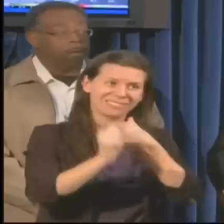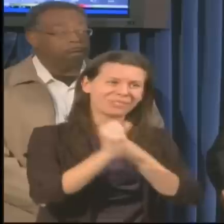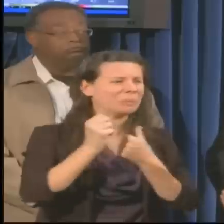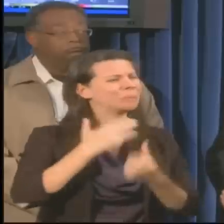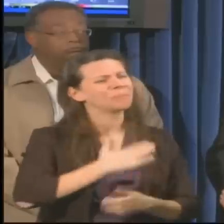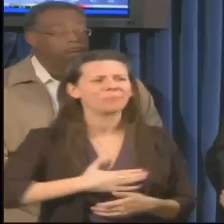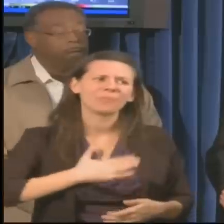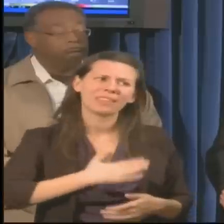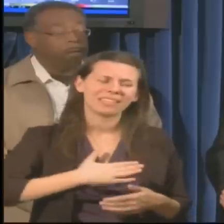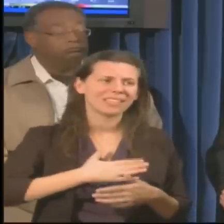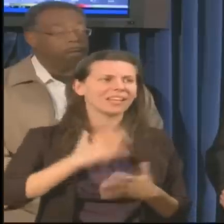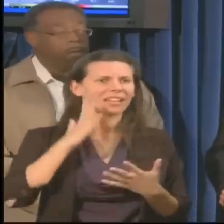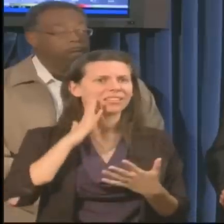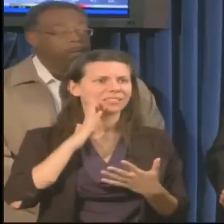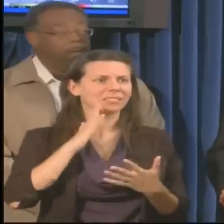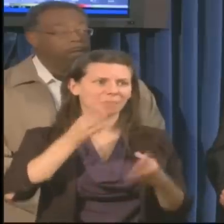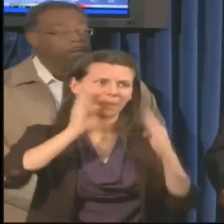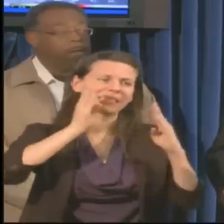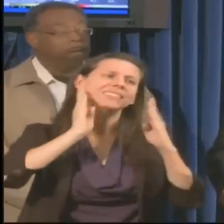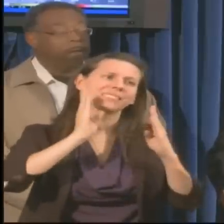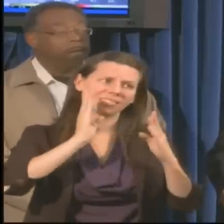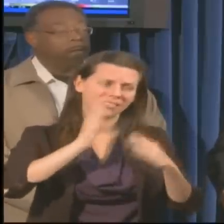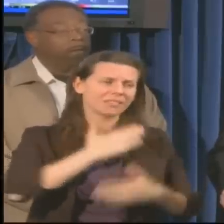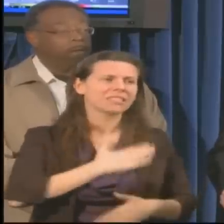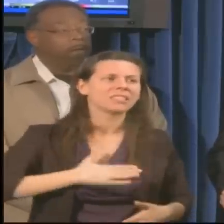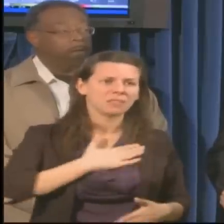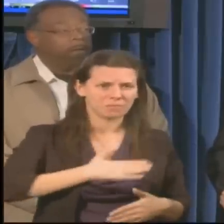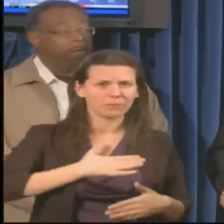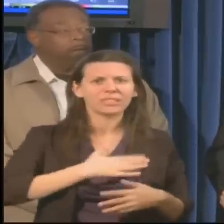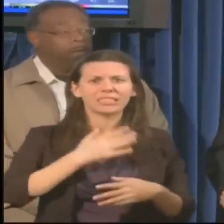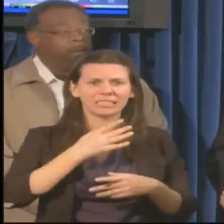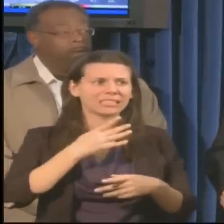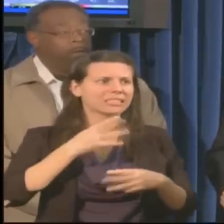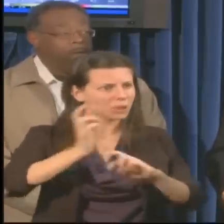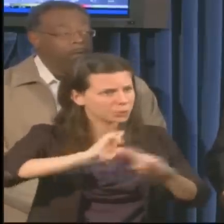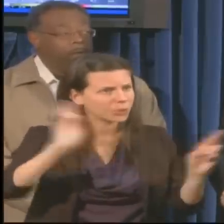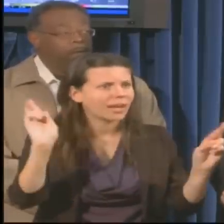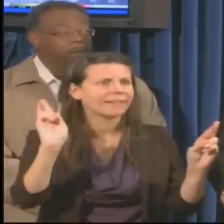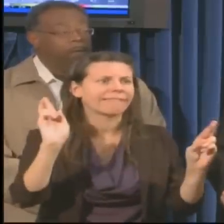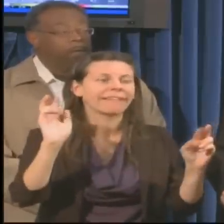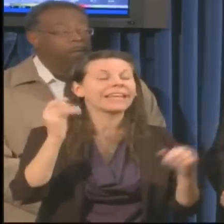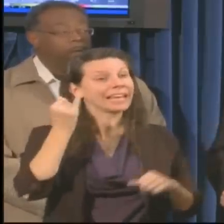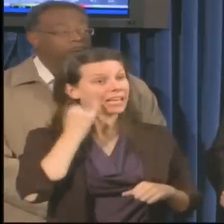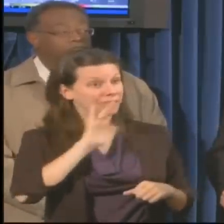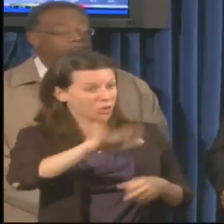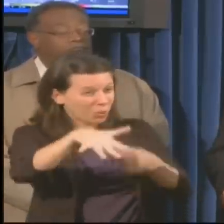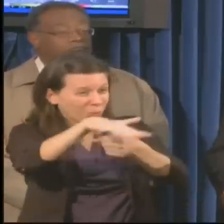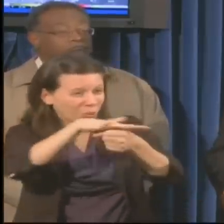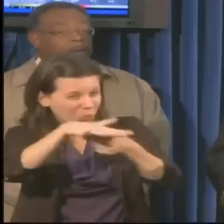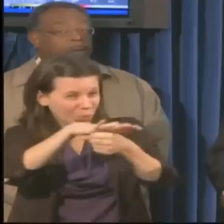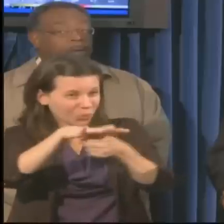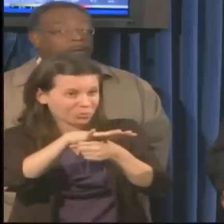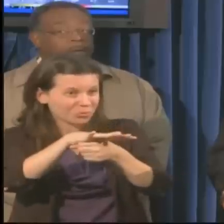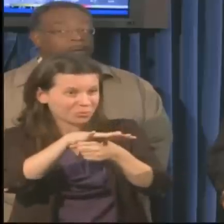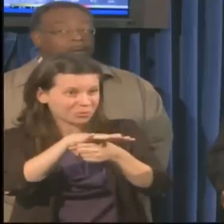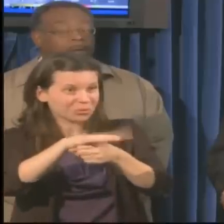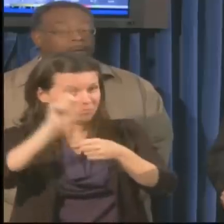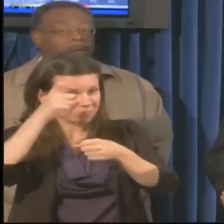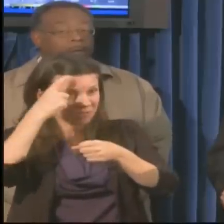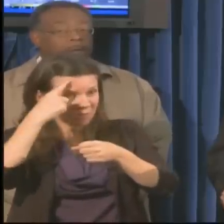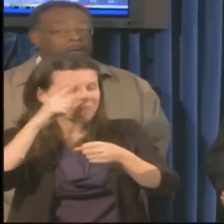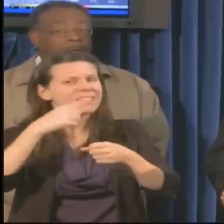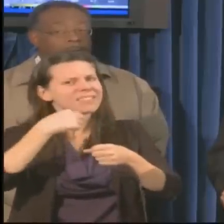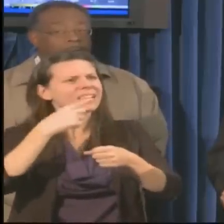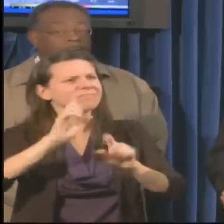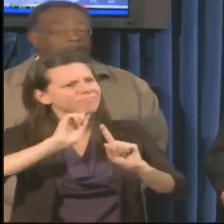follow the heat and the warnings of their local governments when it comes to mandatory evacuation, and especially